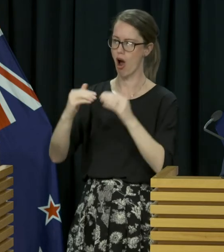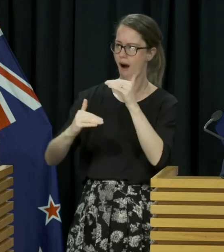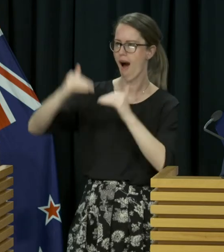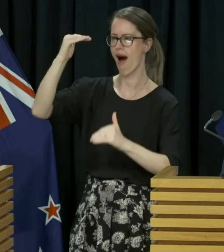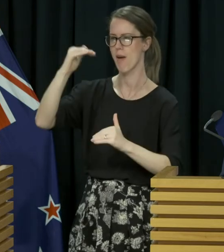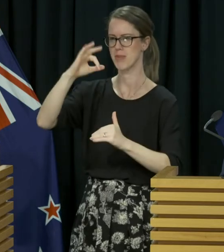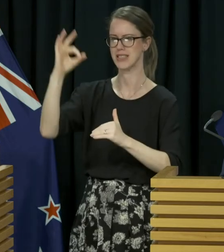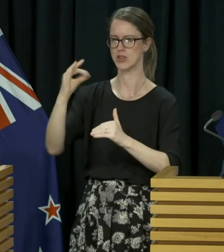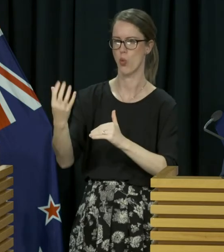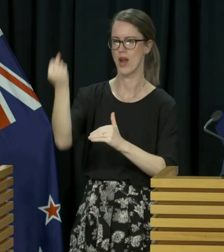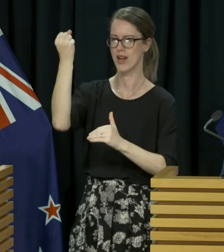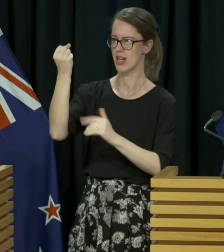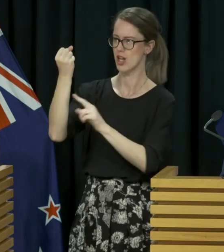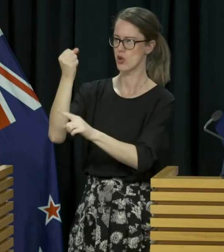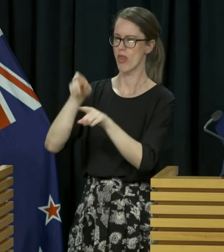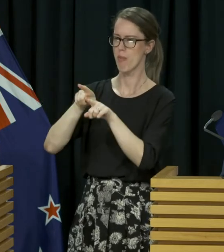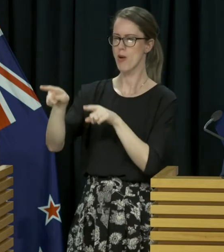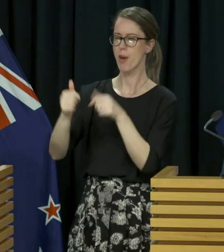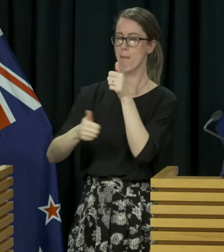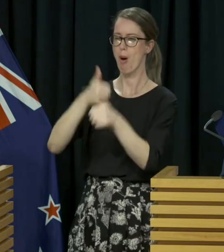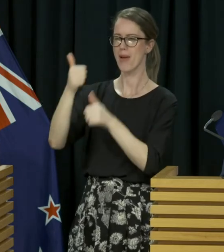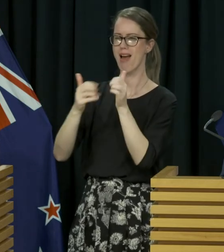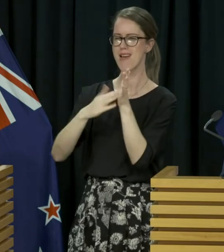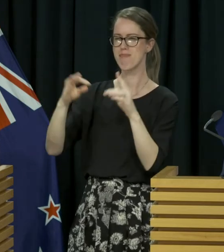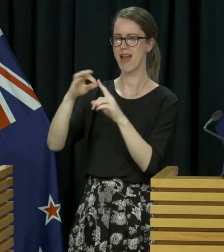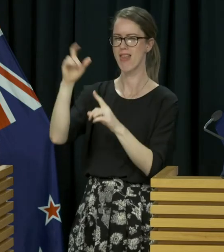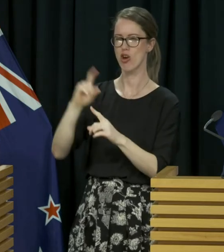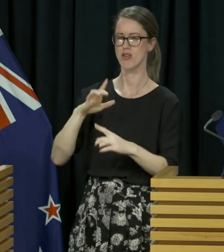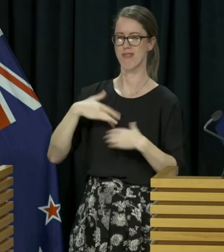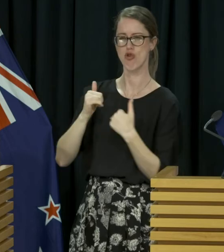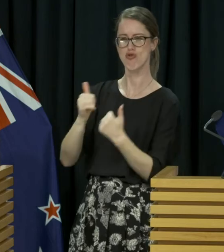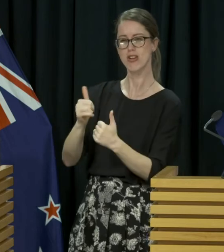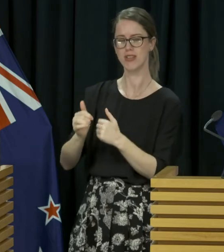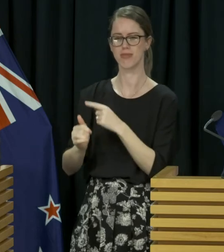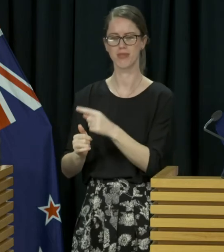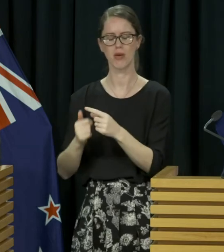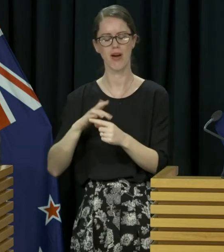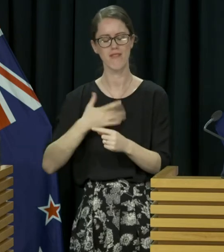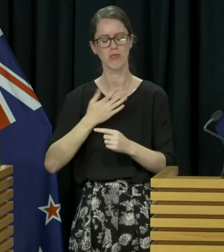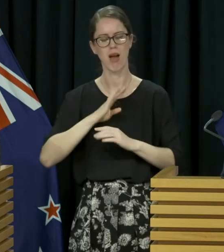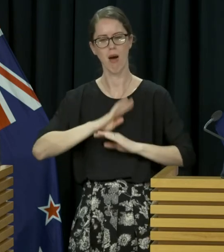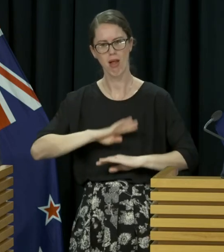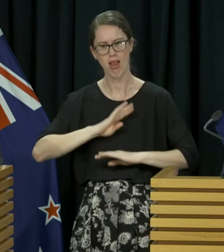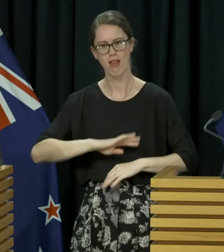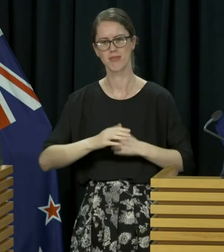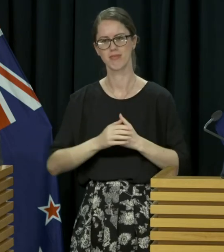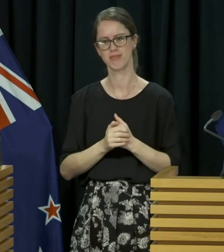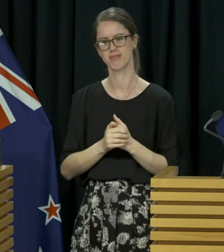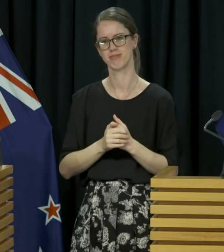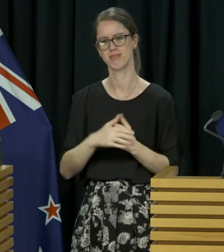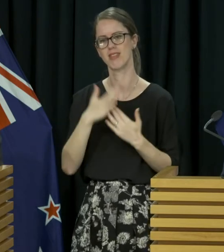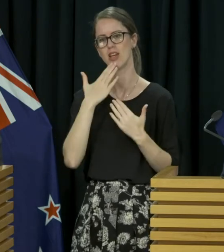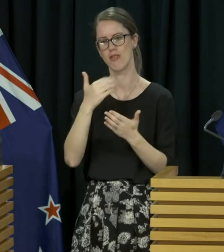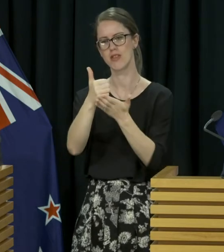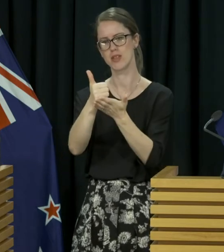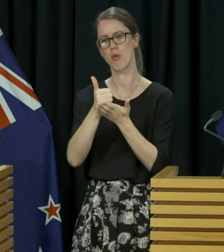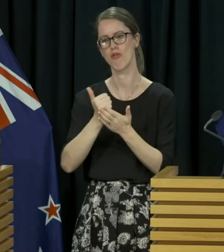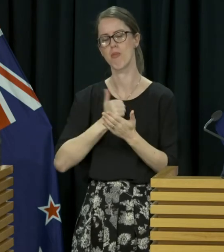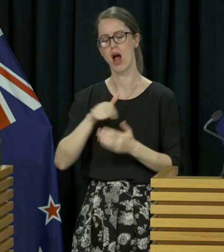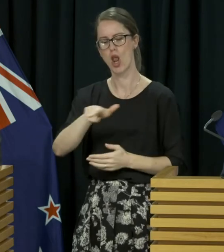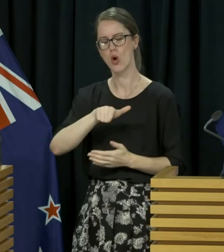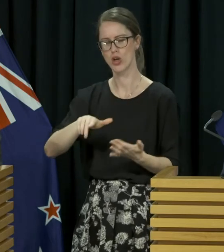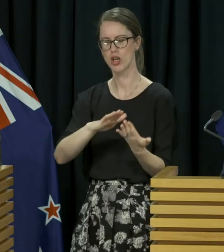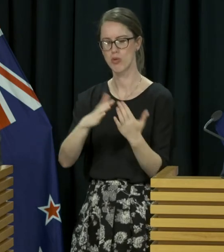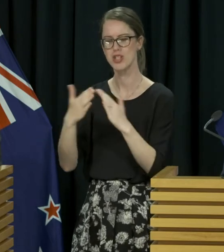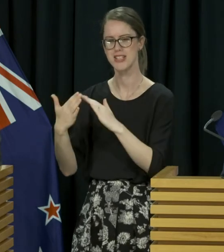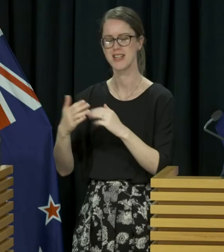being essentially the most popular electorate MP in the country? Look, I'm very humbled. I welcome the support of the local community, and